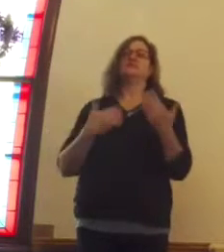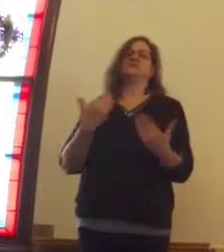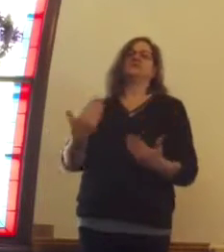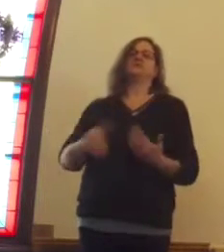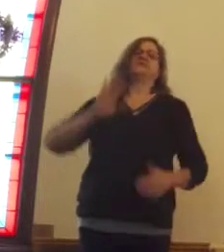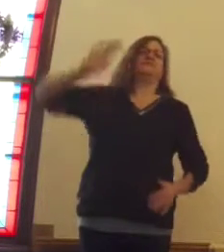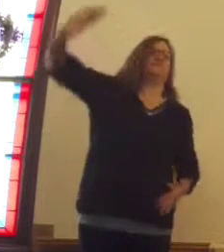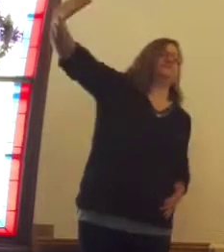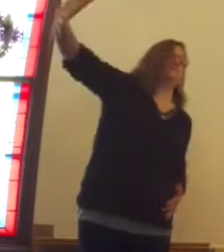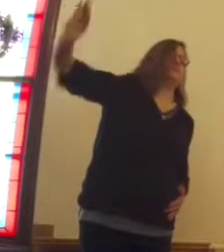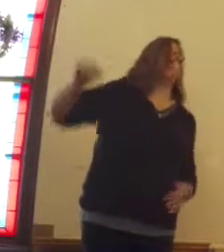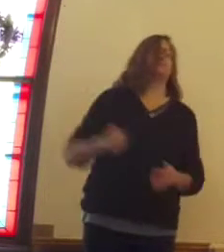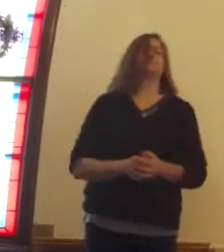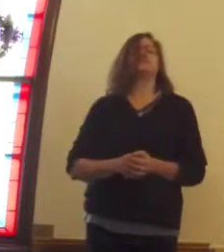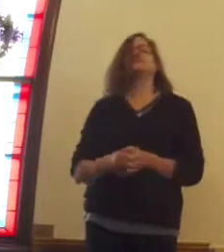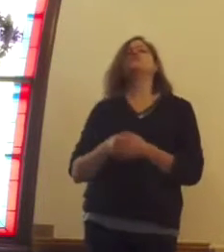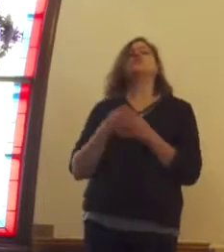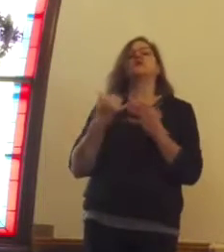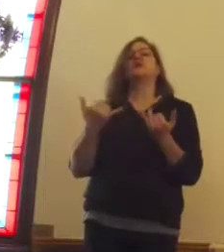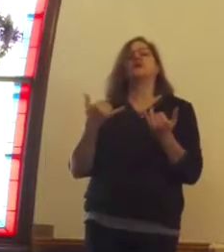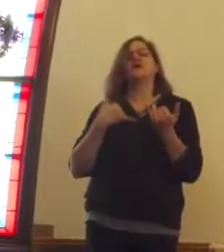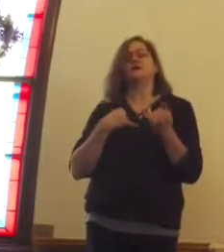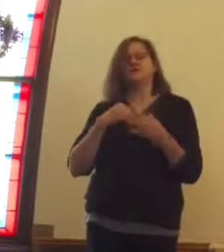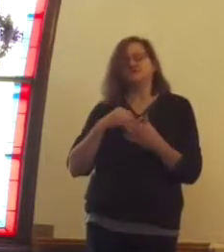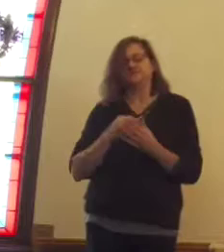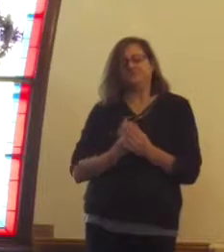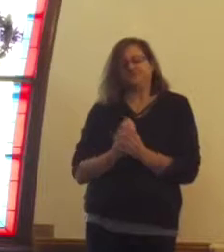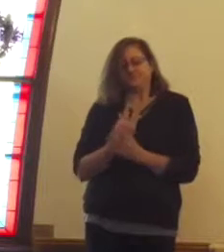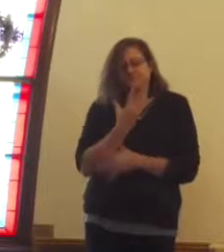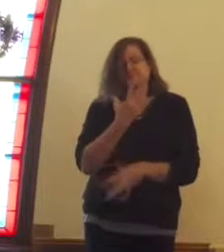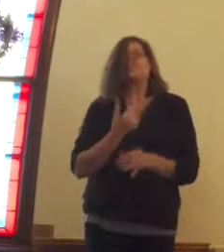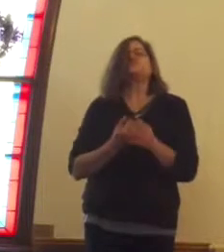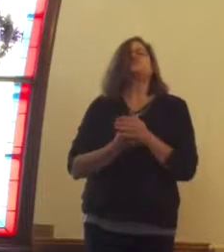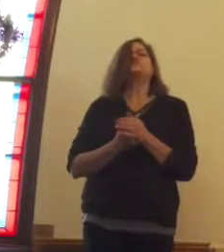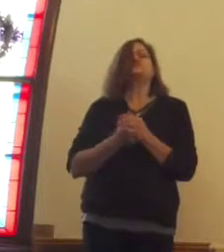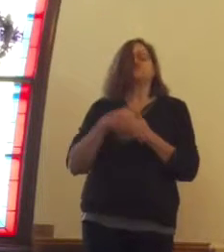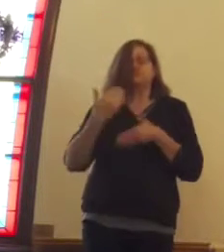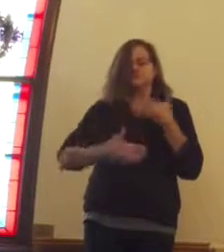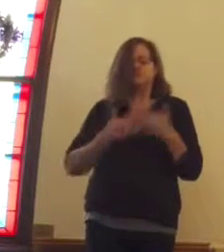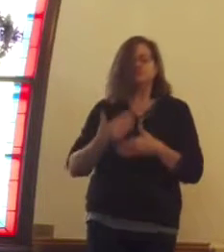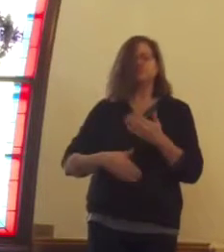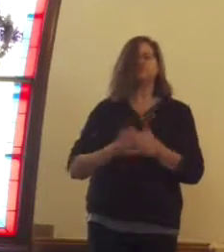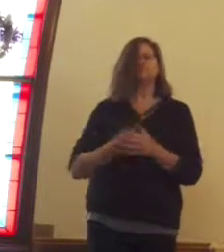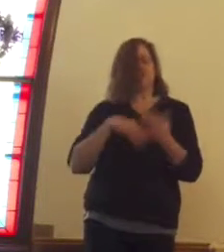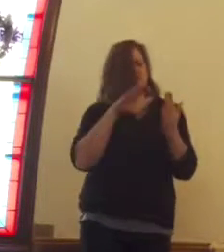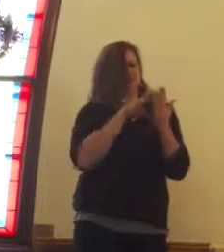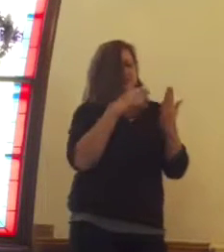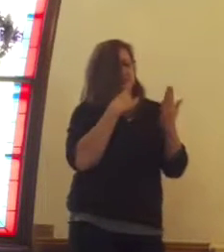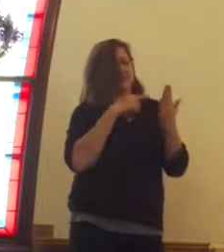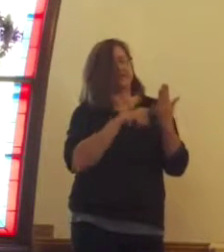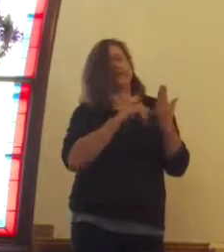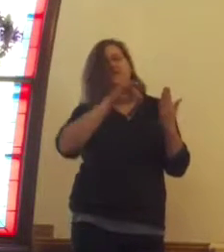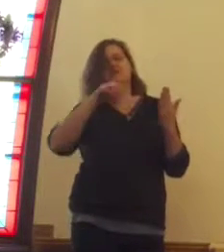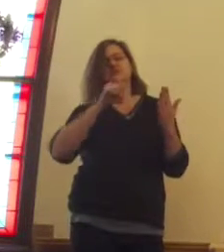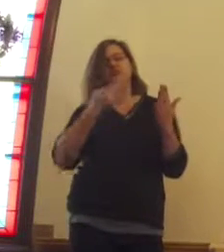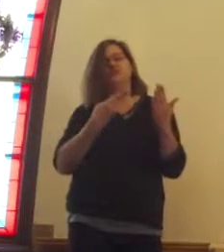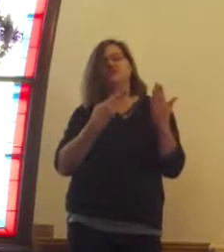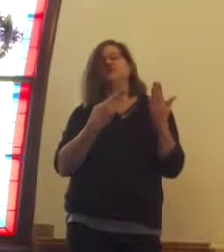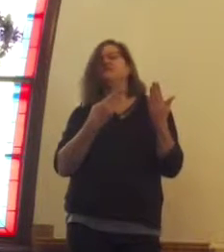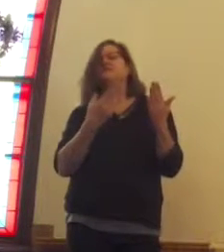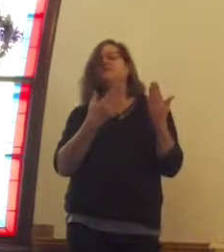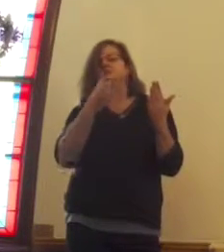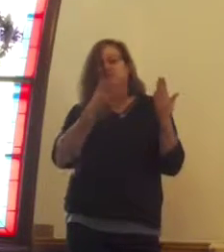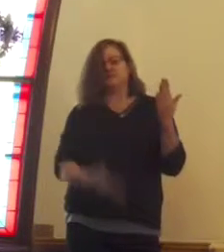So, as we progress, later in time, scripture which we see that Joseph is